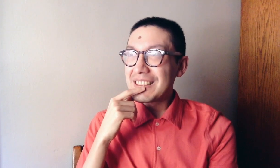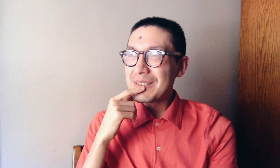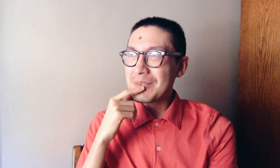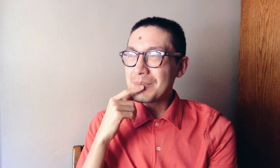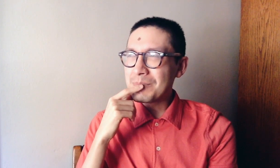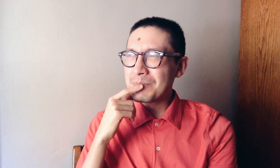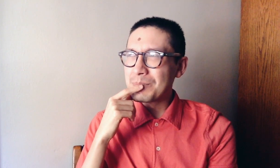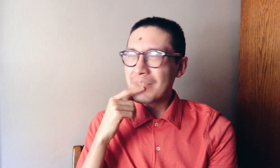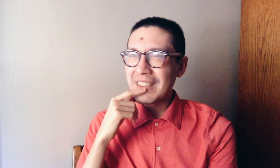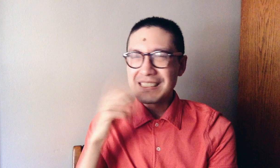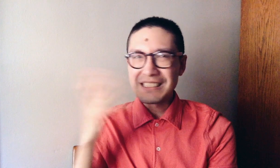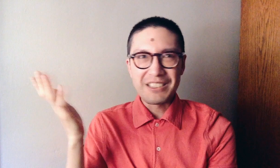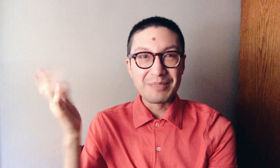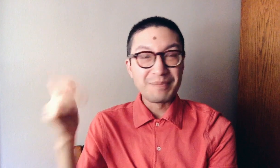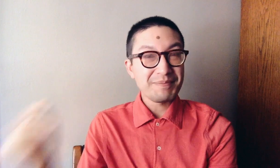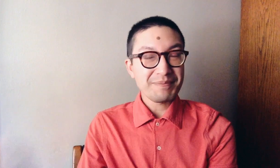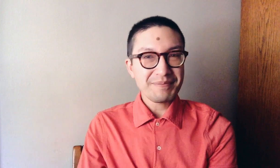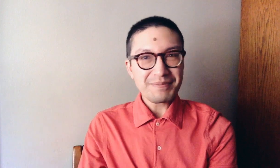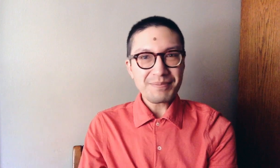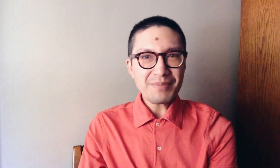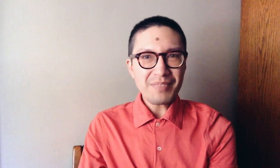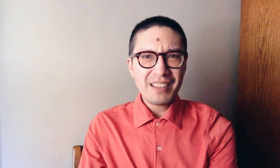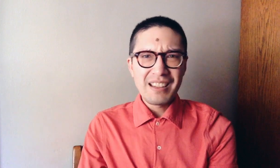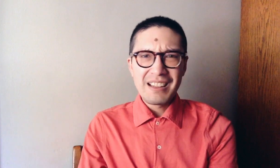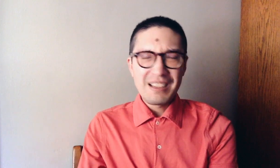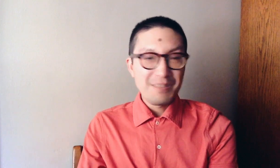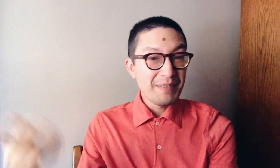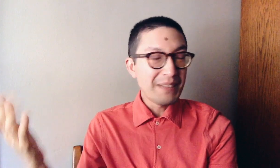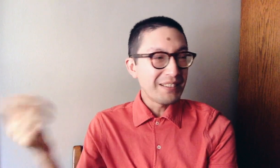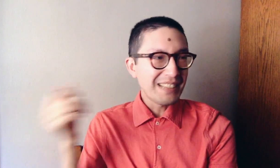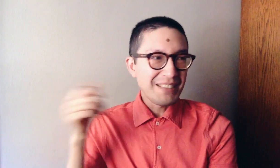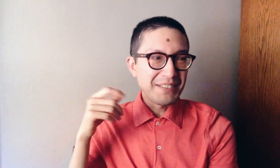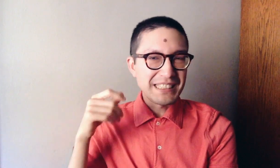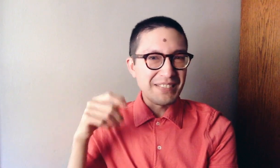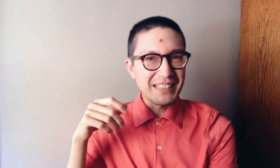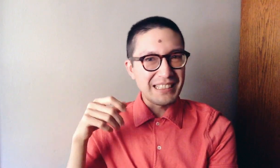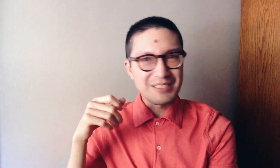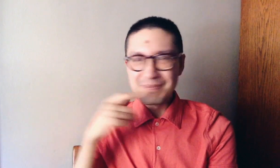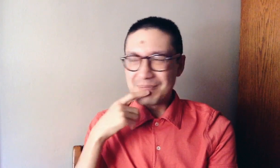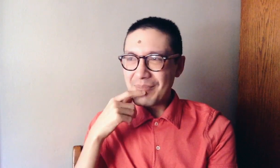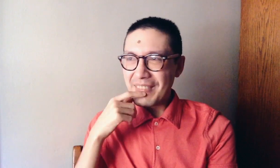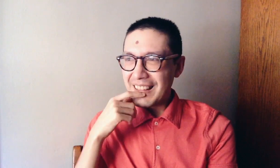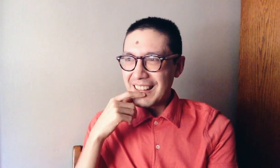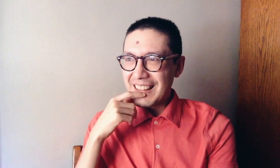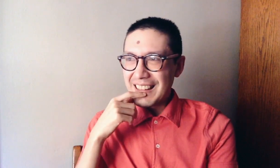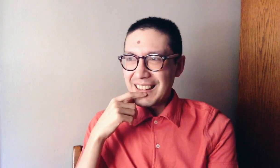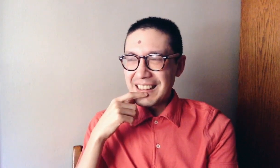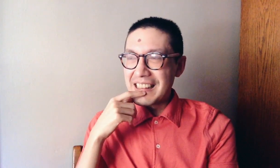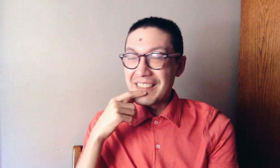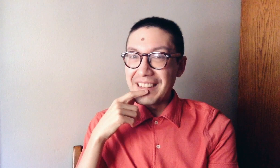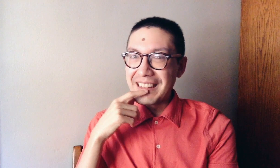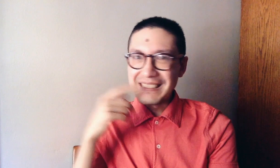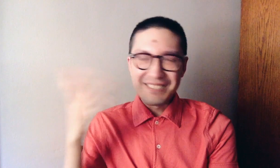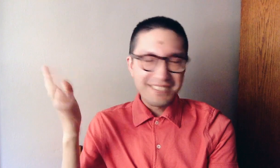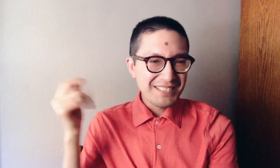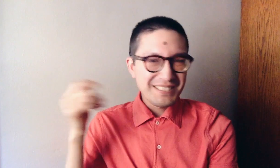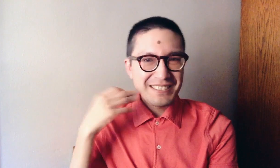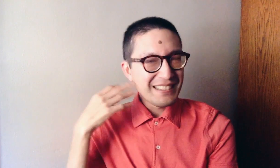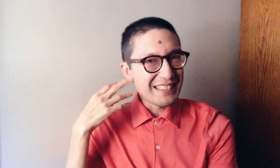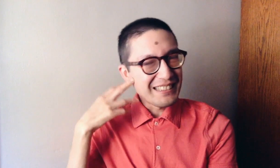Uh, so, maybe I'll come up with something, uh, effective, uh,